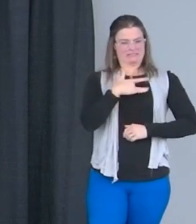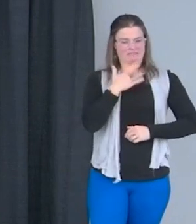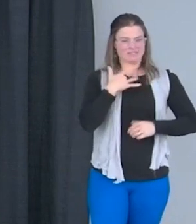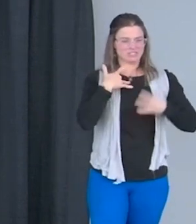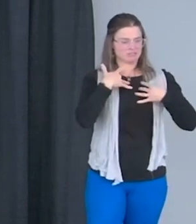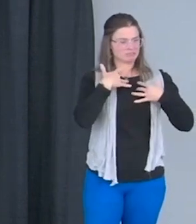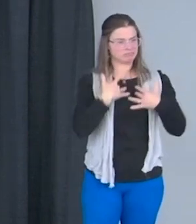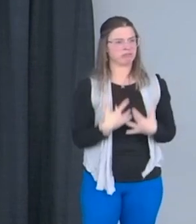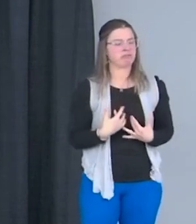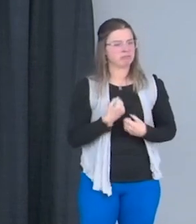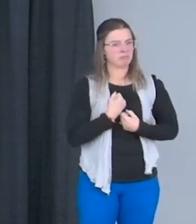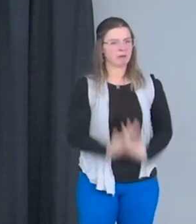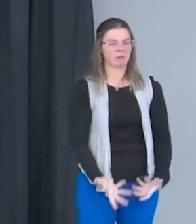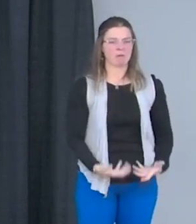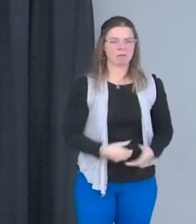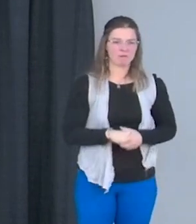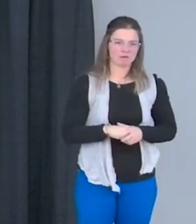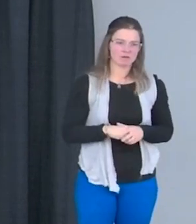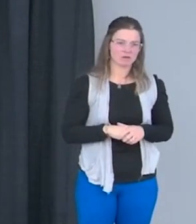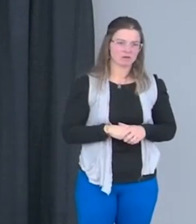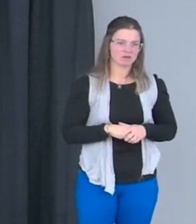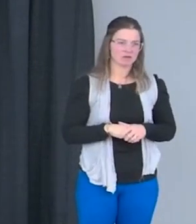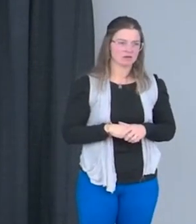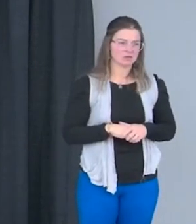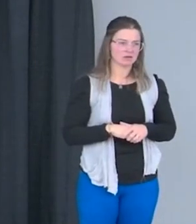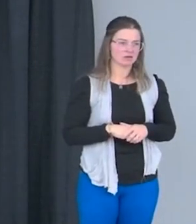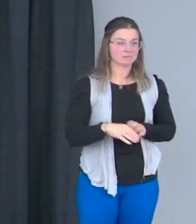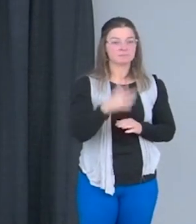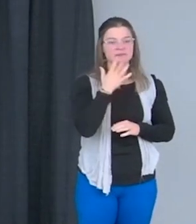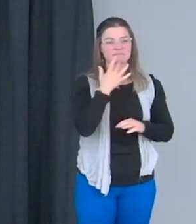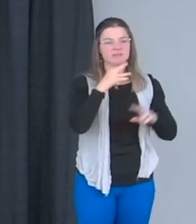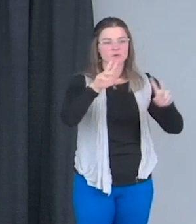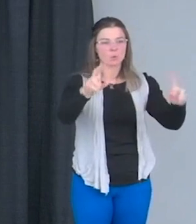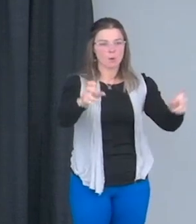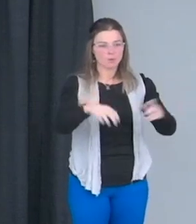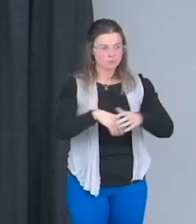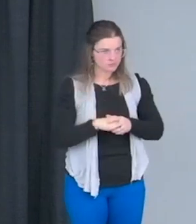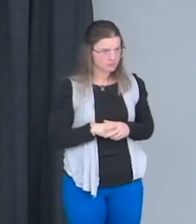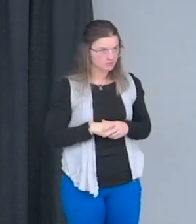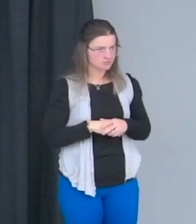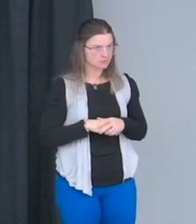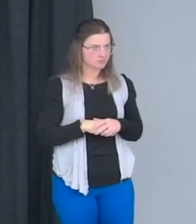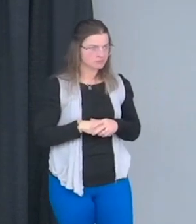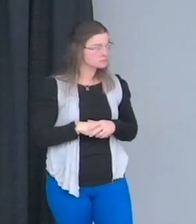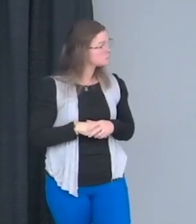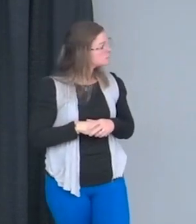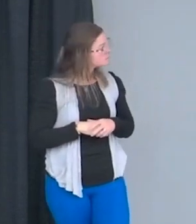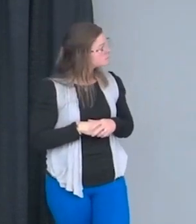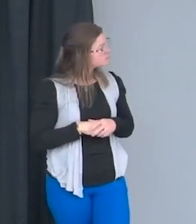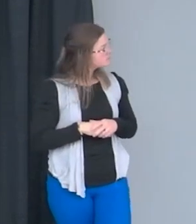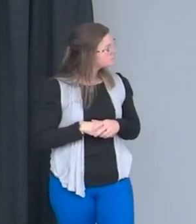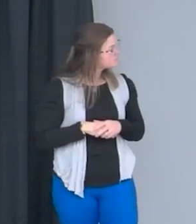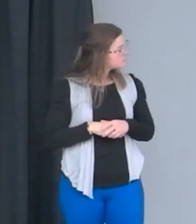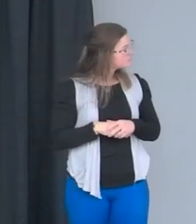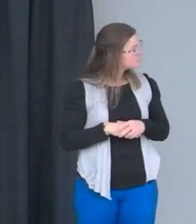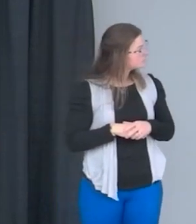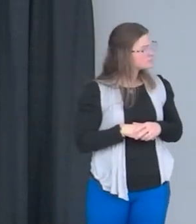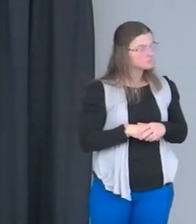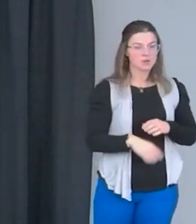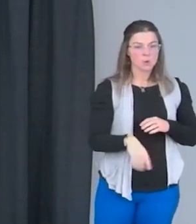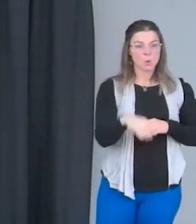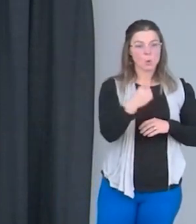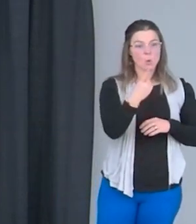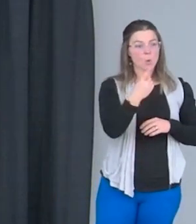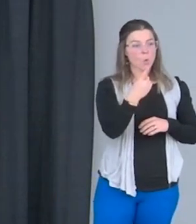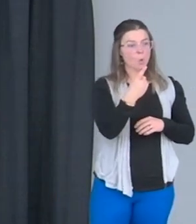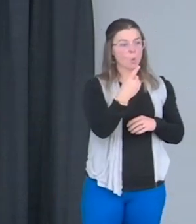So one of my favorite quotes, right, is you can never allow a single, never confuse a single defeat with a